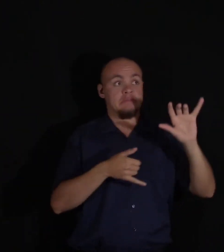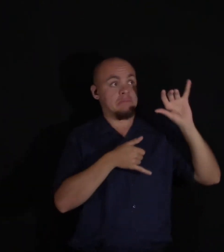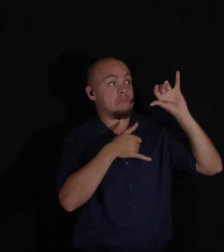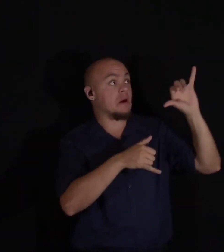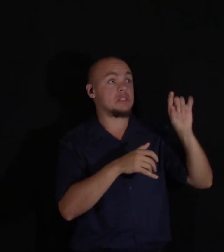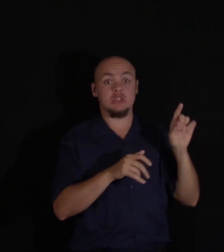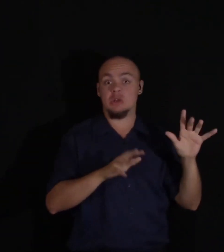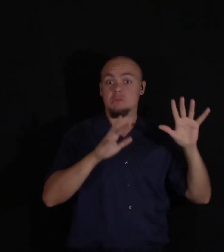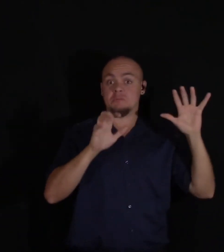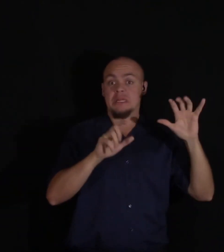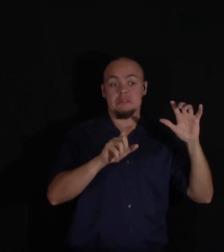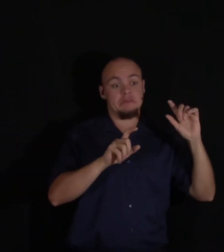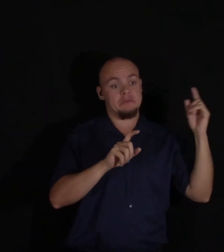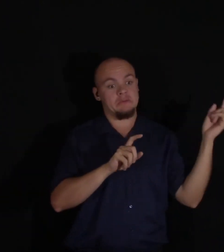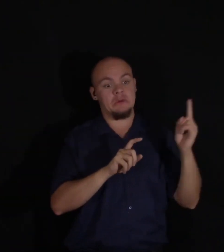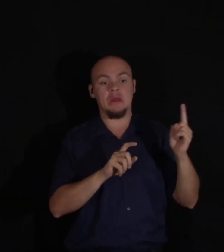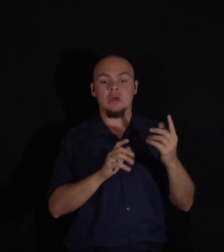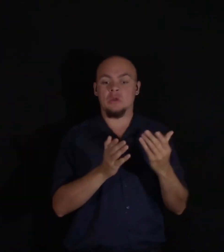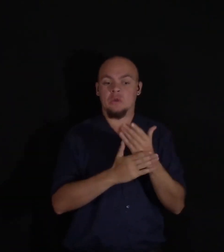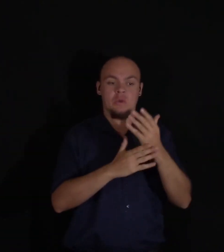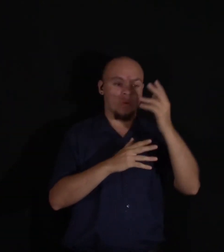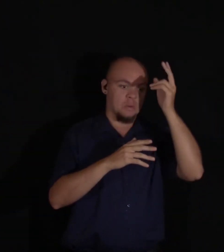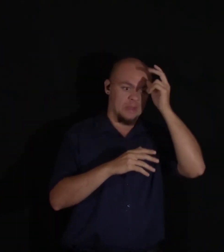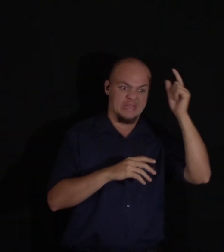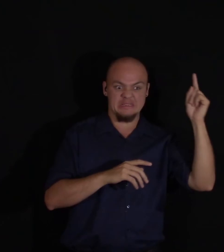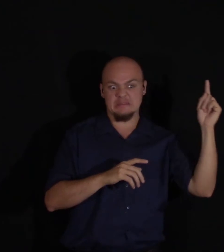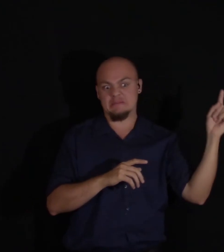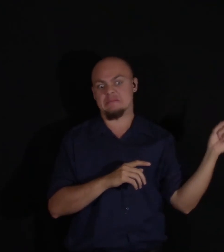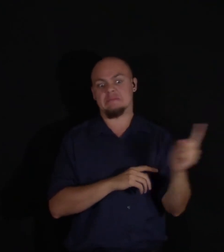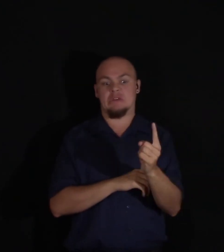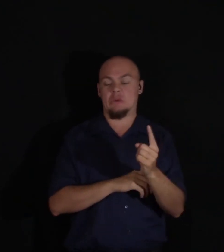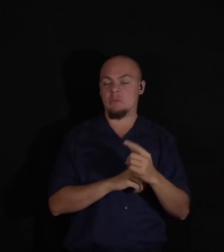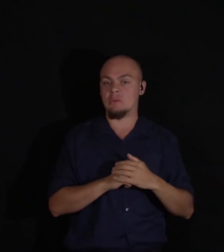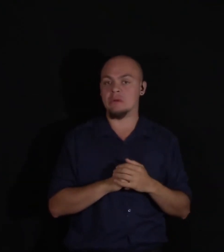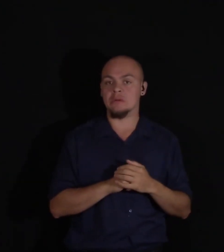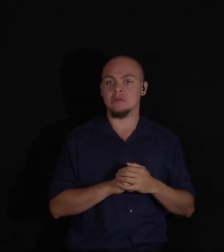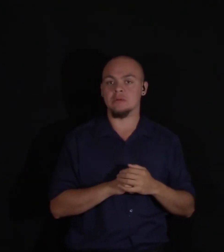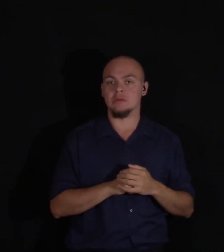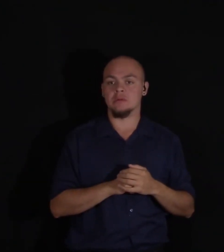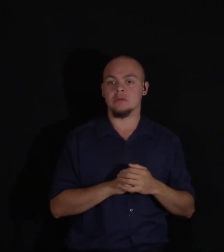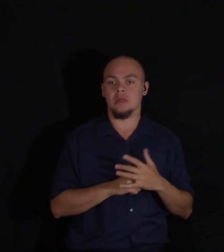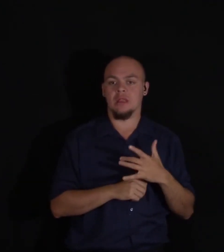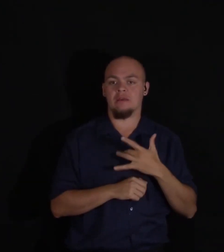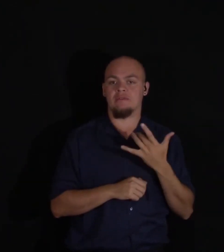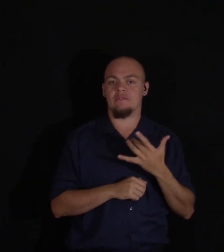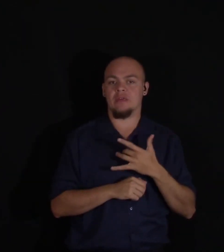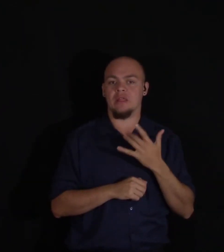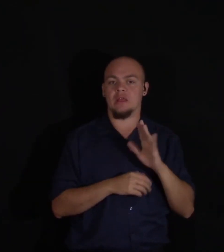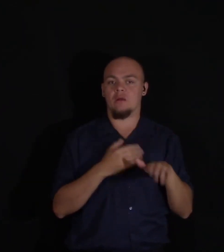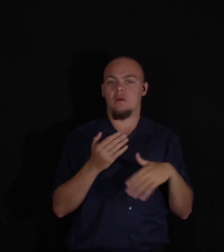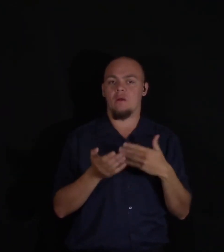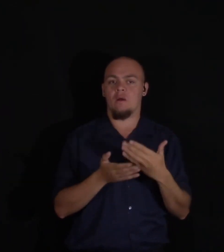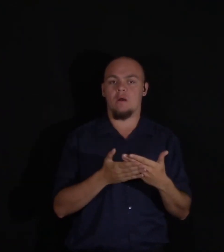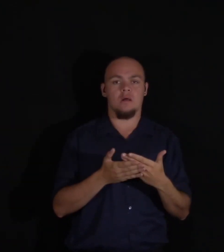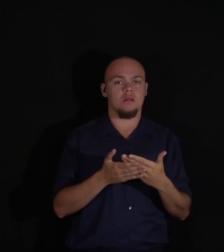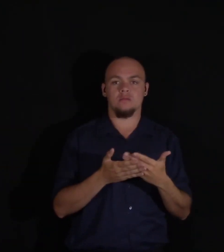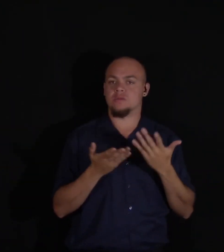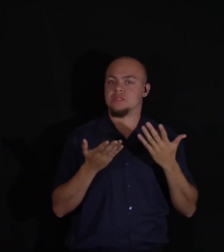perpetrate some new wickedness. I had an obscure feeling that all was not over, and that he would